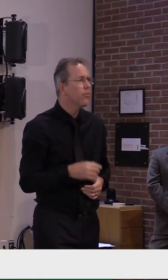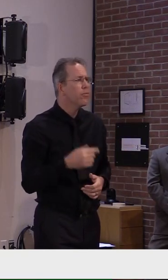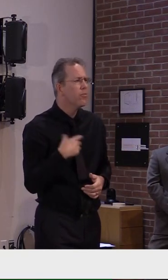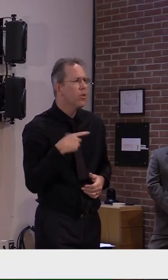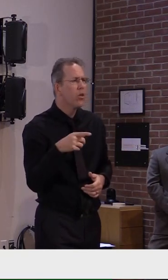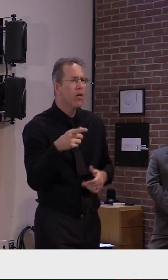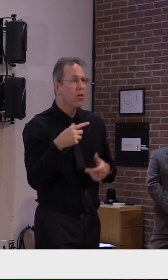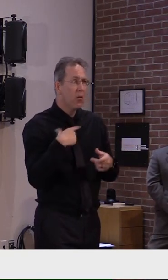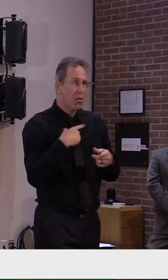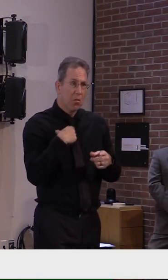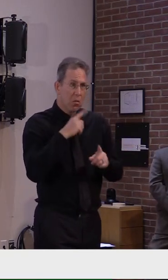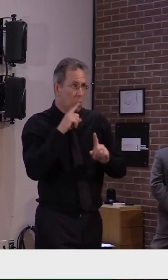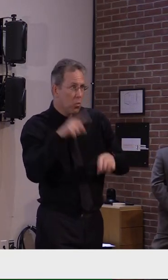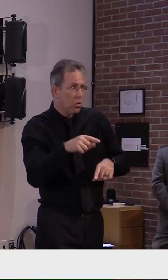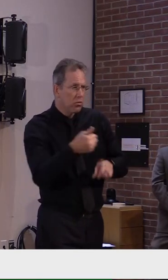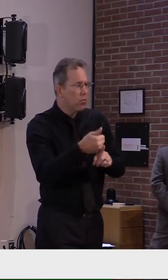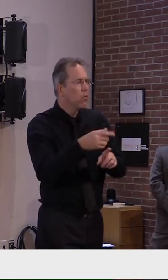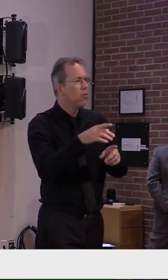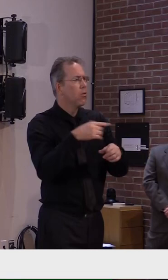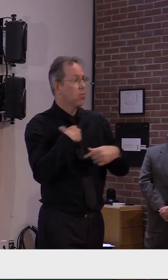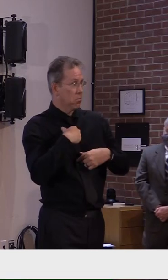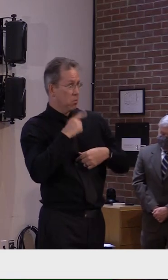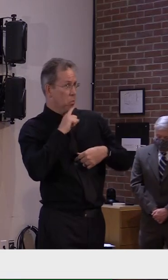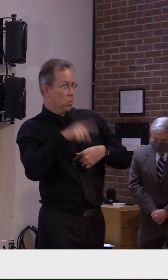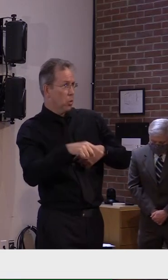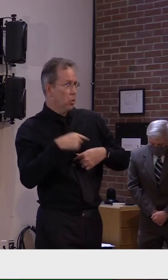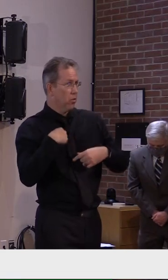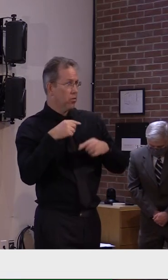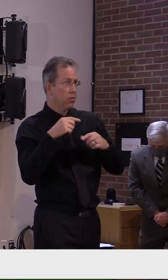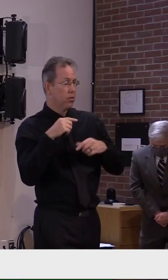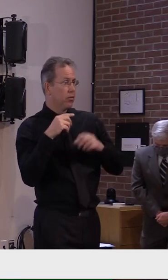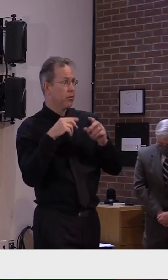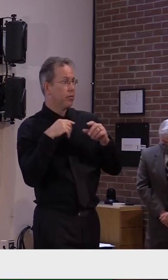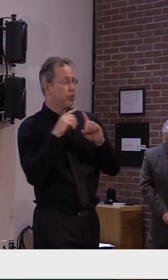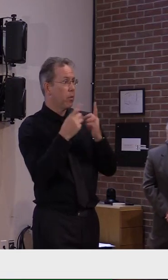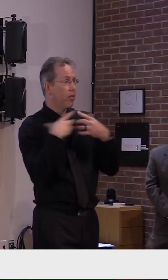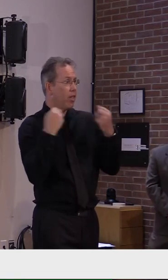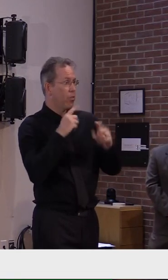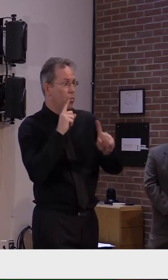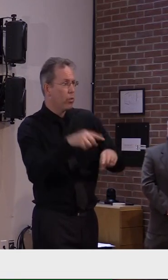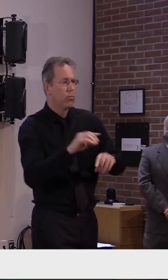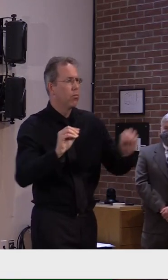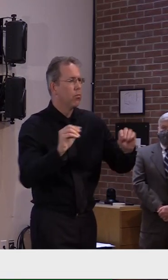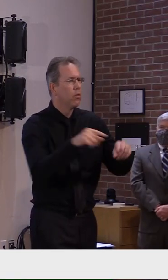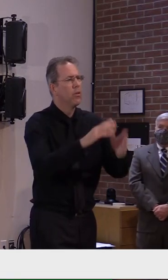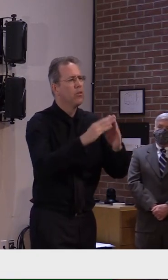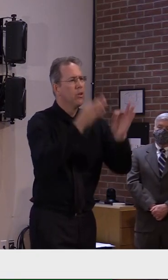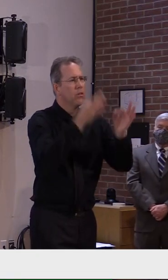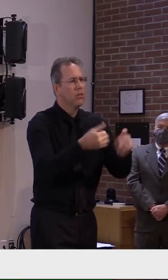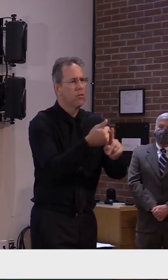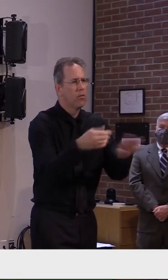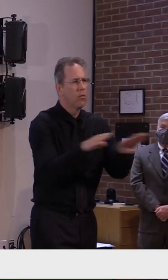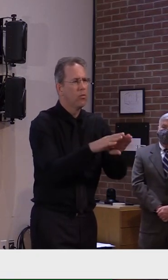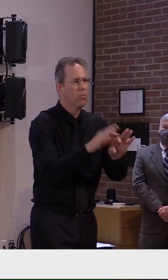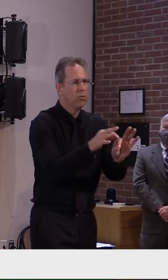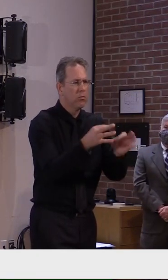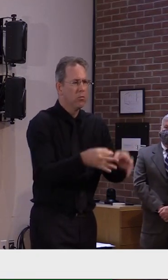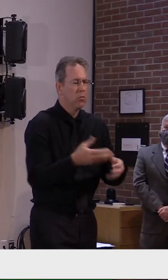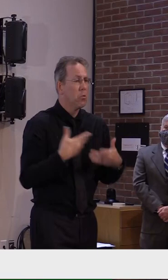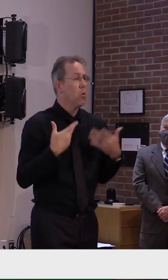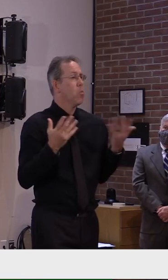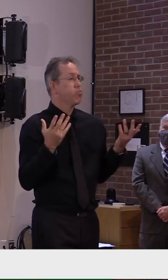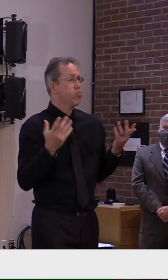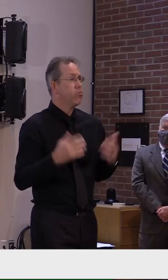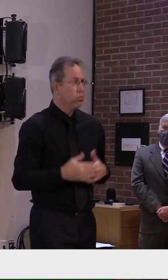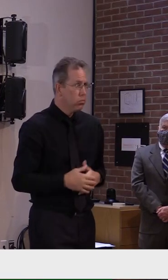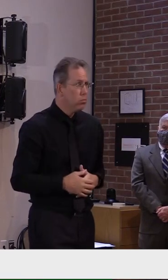So, that's something that they have opted to do, and it's probably going to turn out to be a very good public health measure. Um,